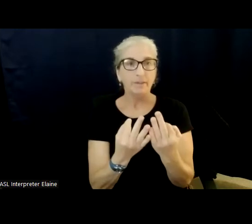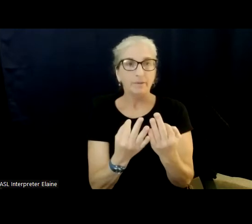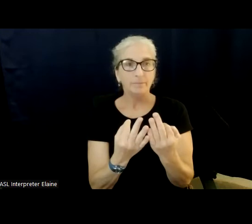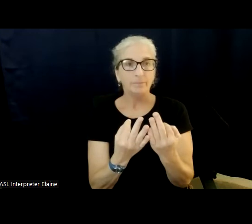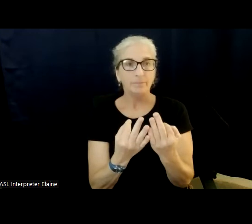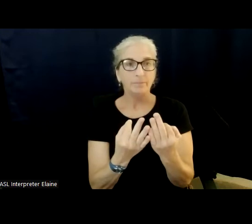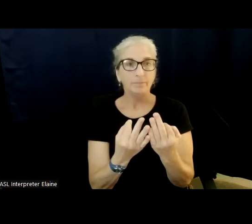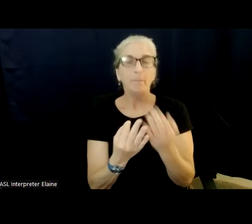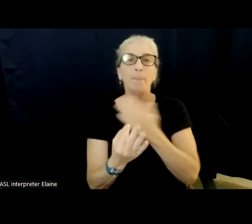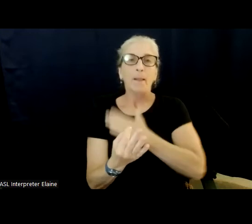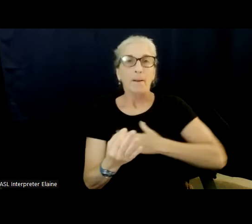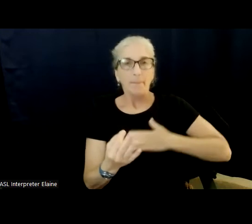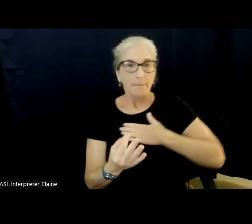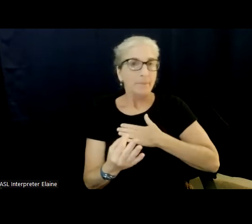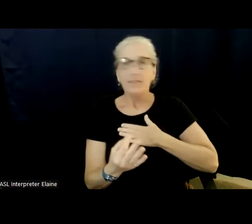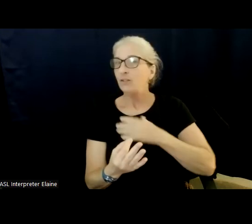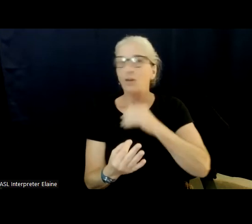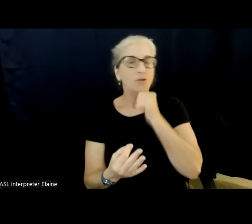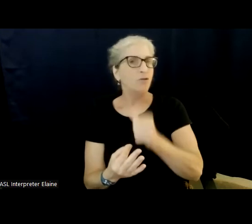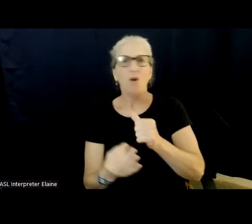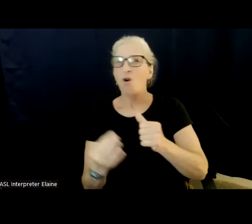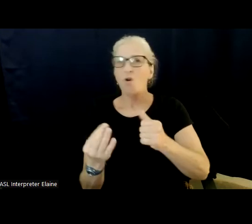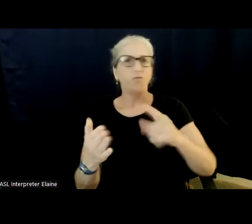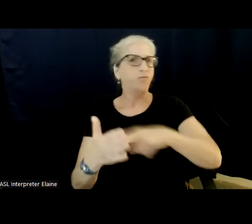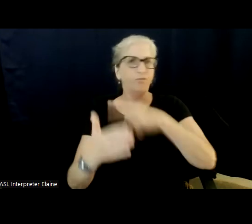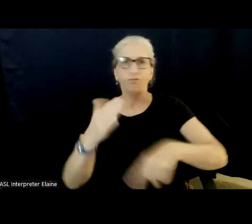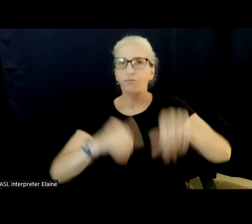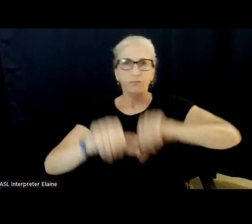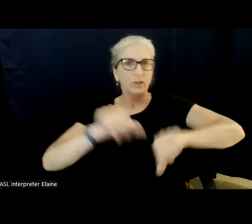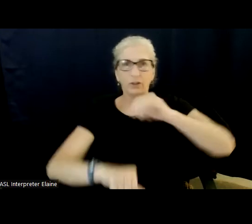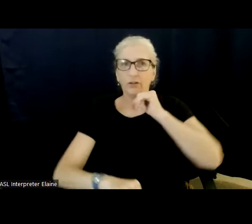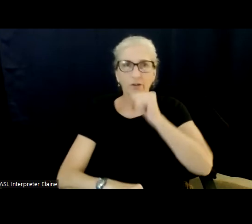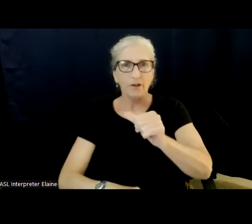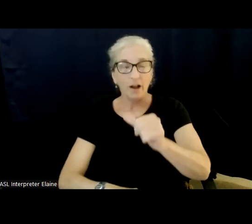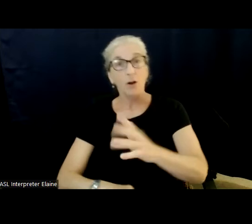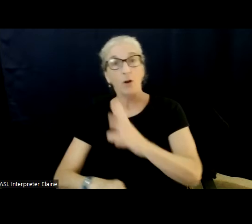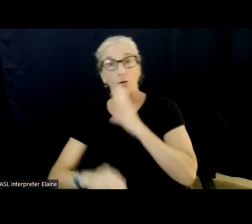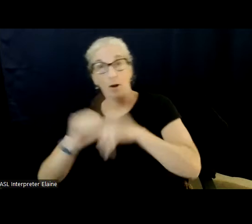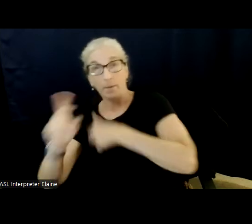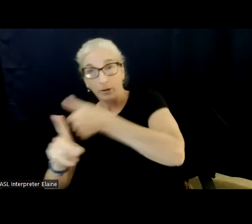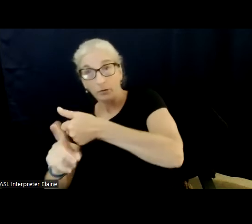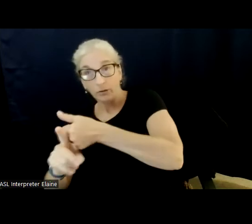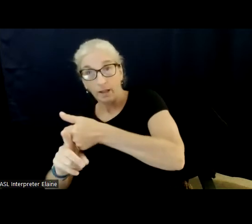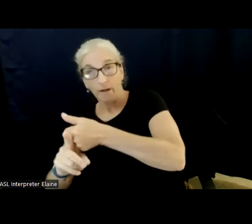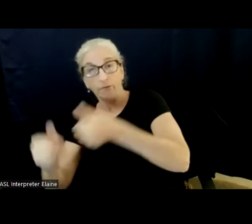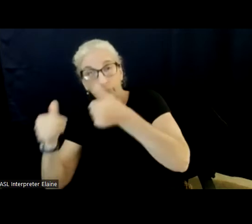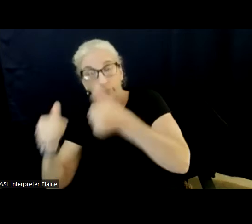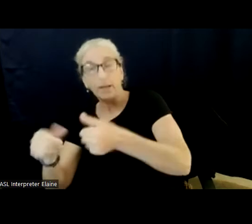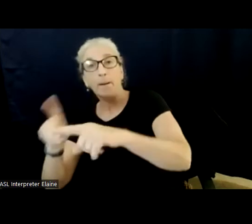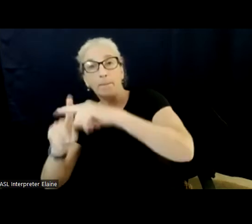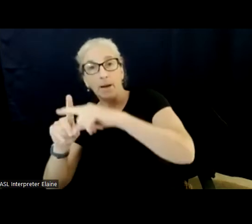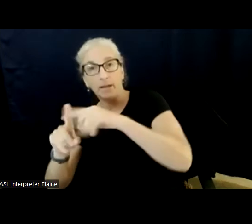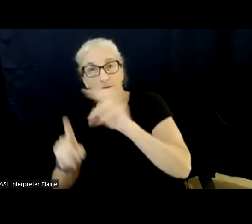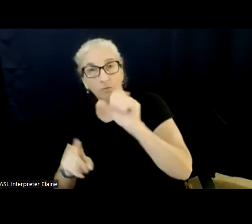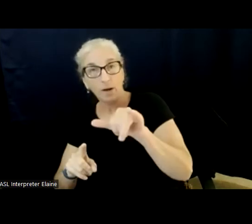Please do not speak bad about each other. Speak good about yourself and feel free to share your disability